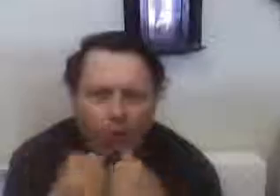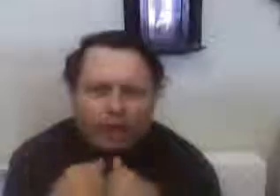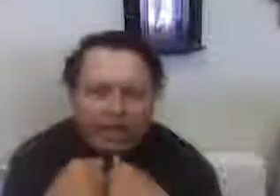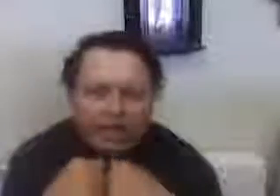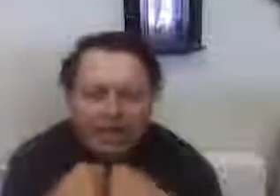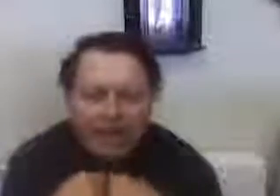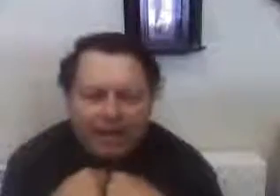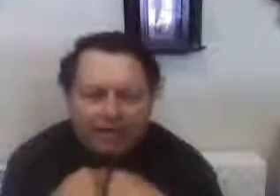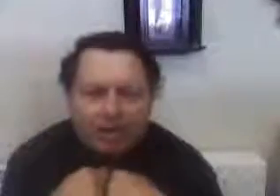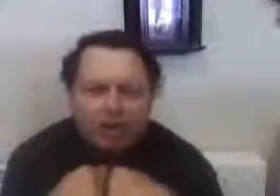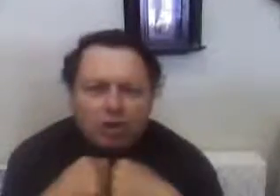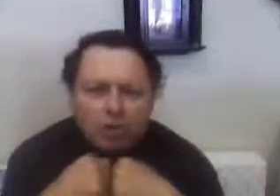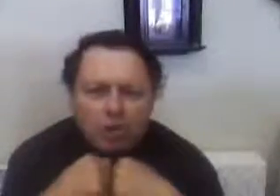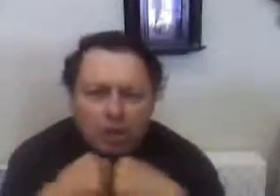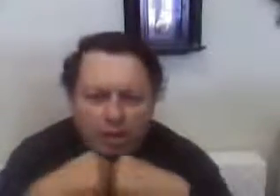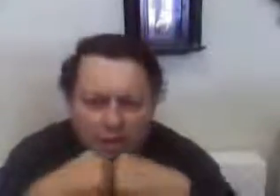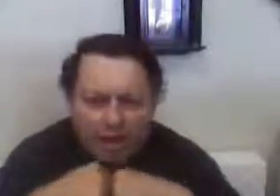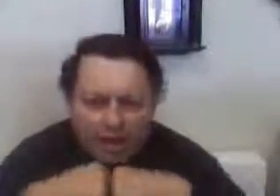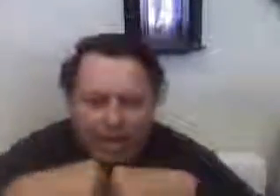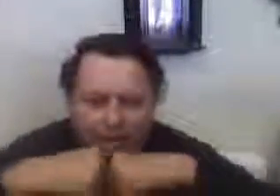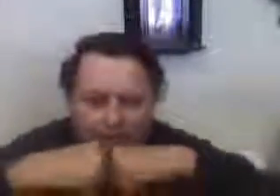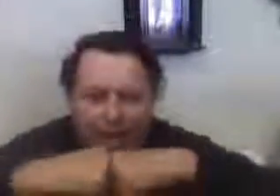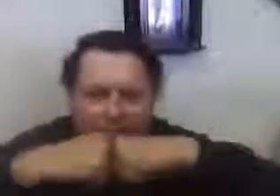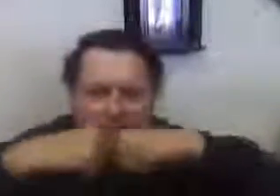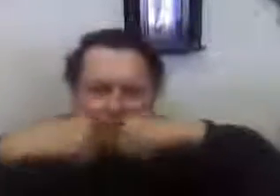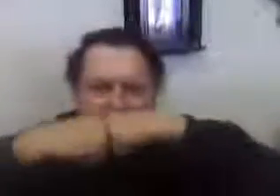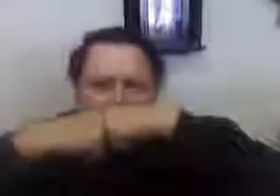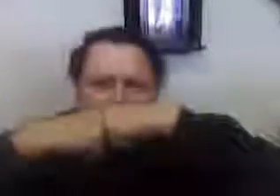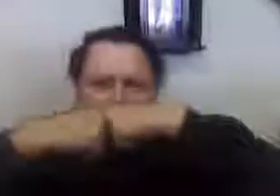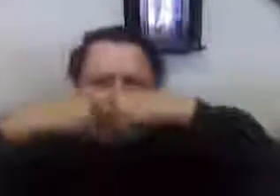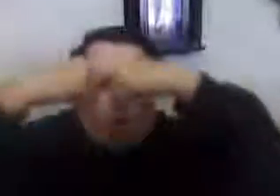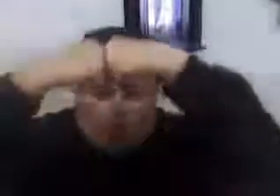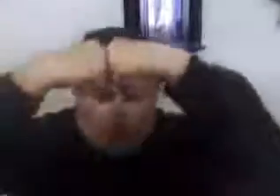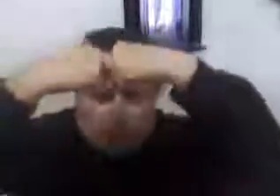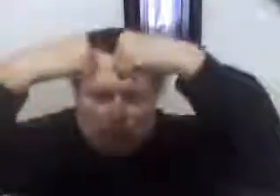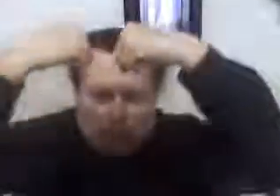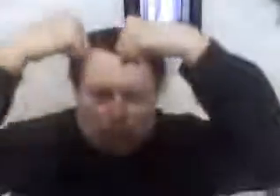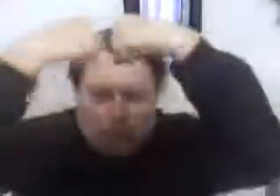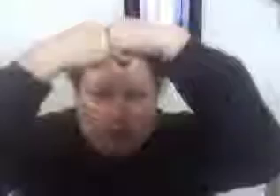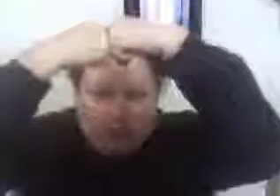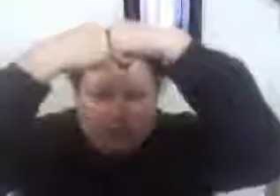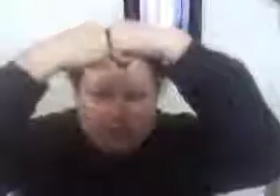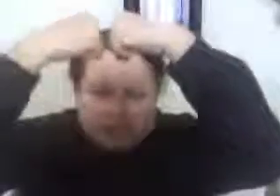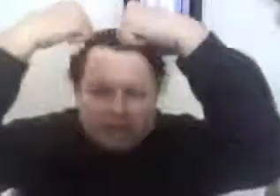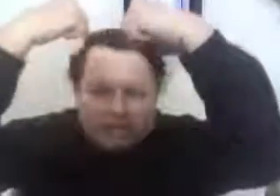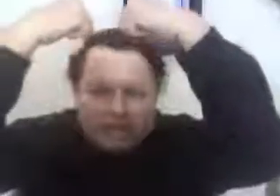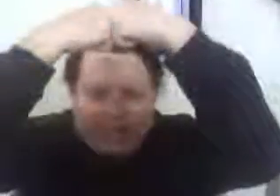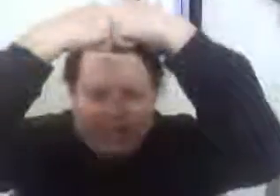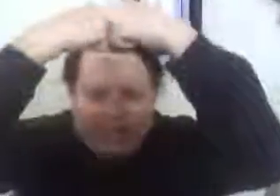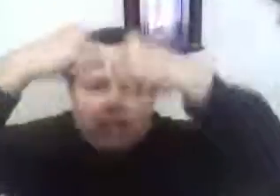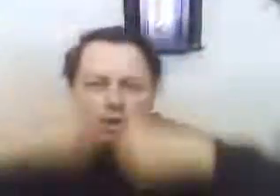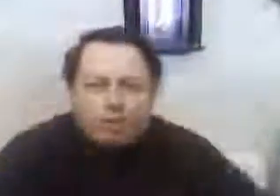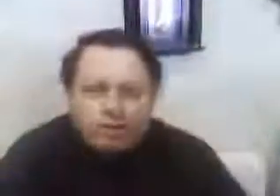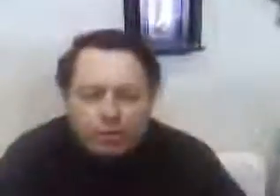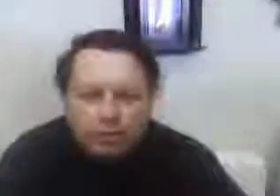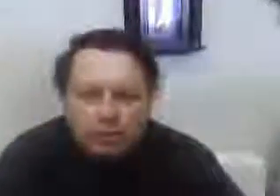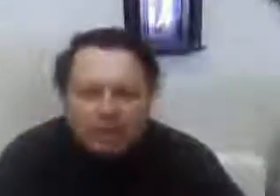working together, checking and balancing each other all along the way, they produce